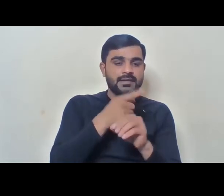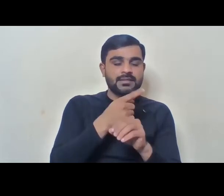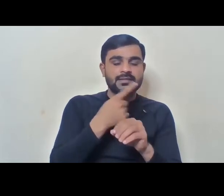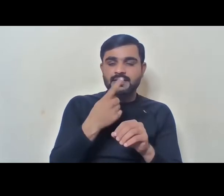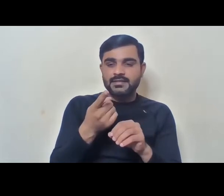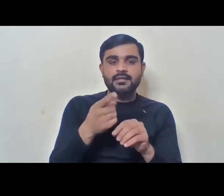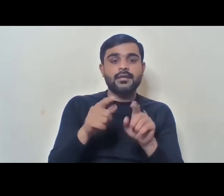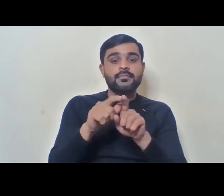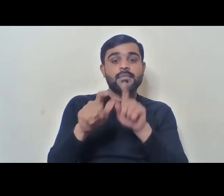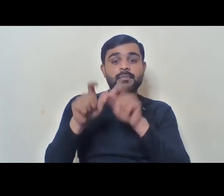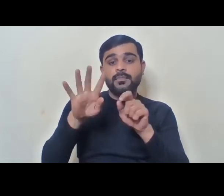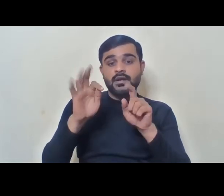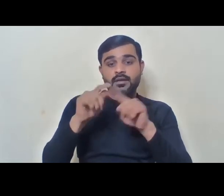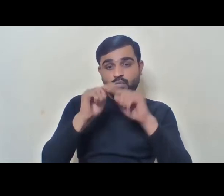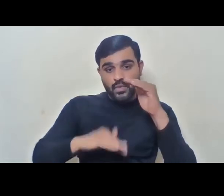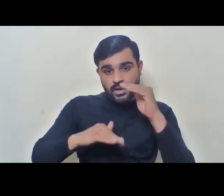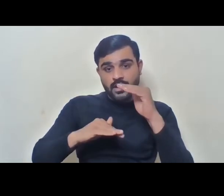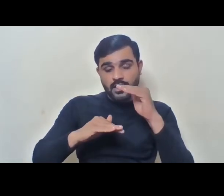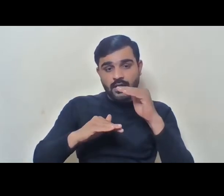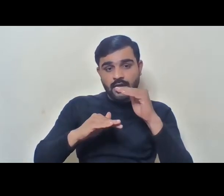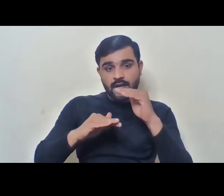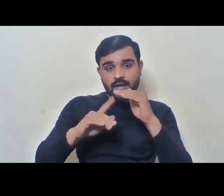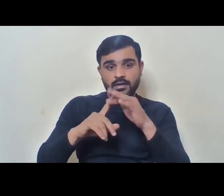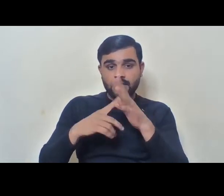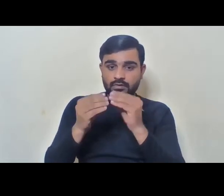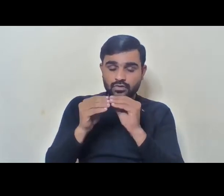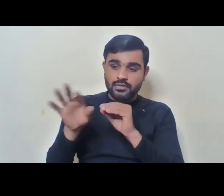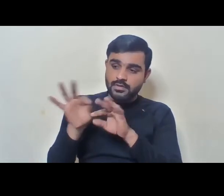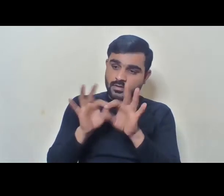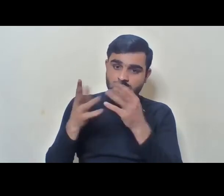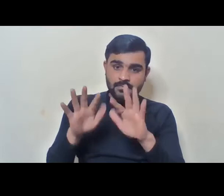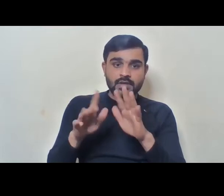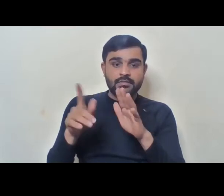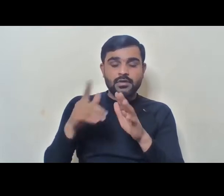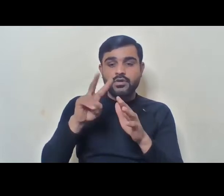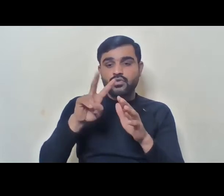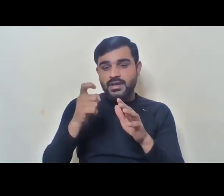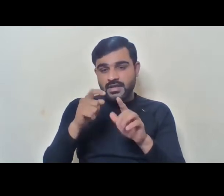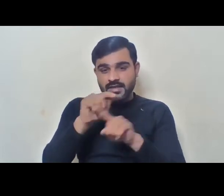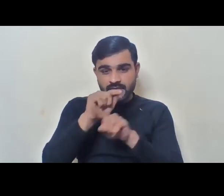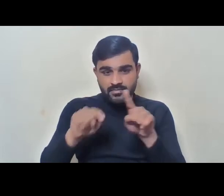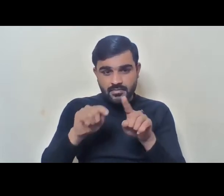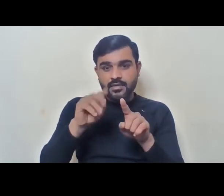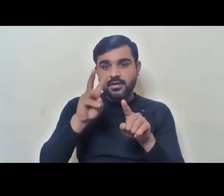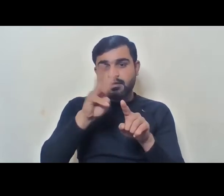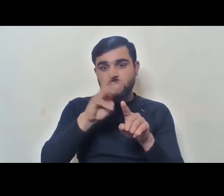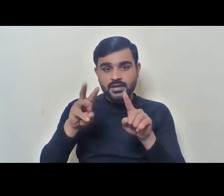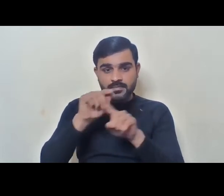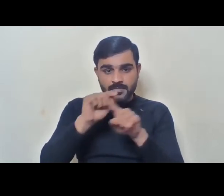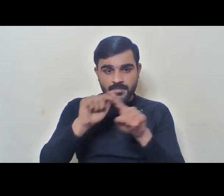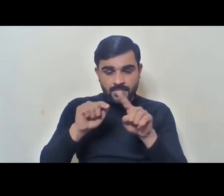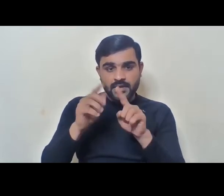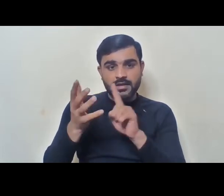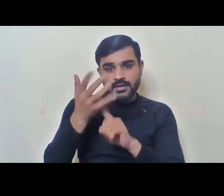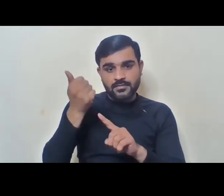40% are getting the job even with 27% or 20%. And